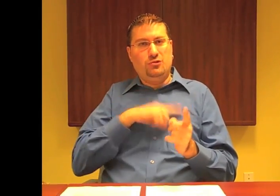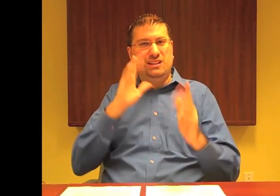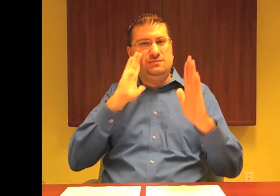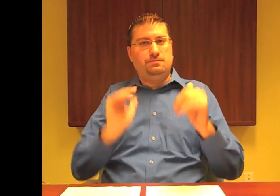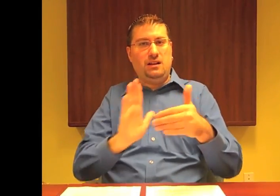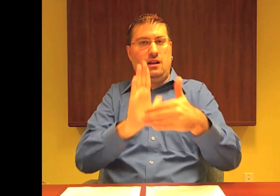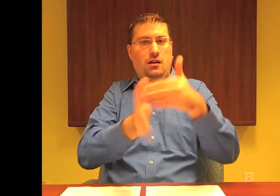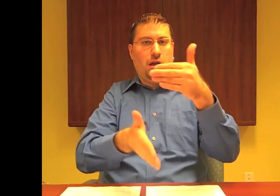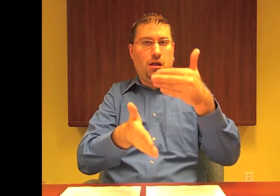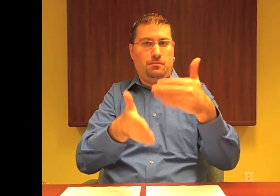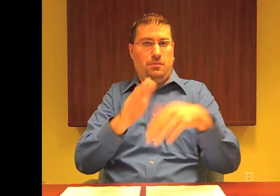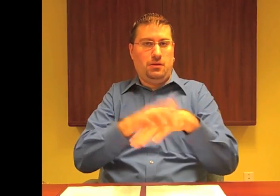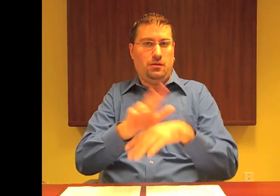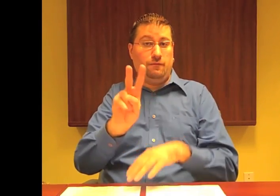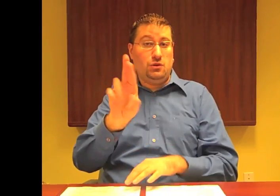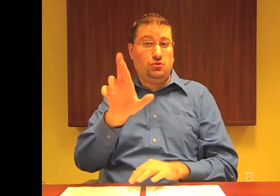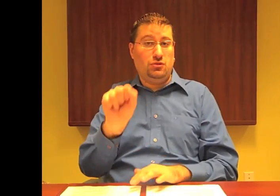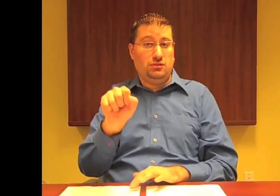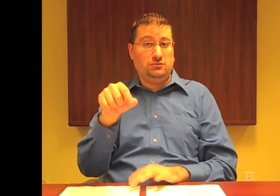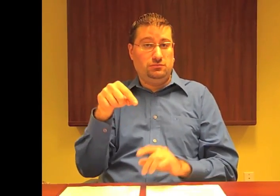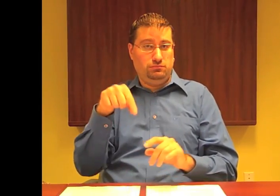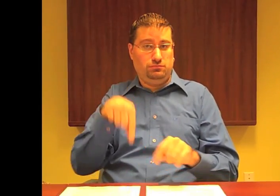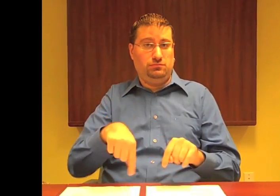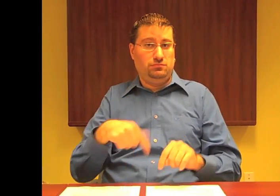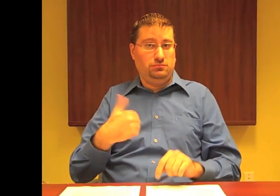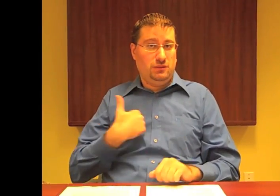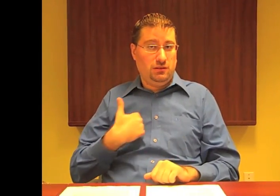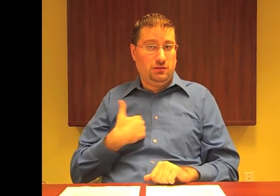expects to provide an outcome for VRS issues here in Canada.